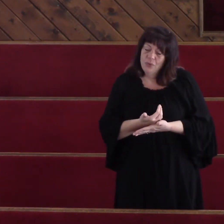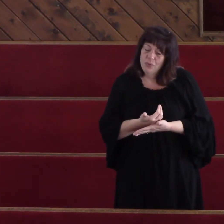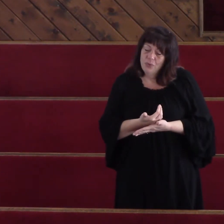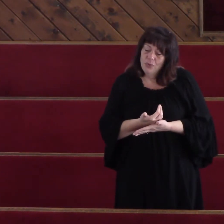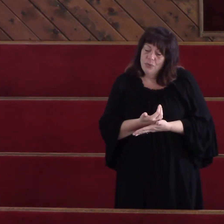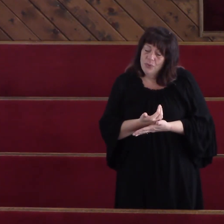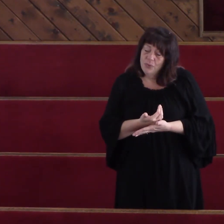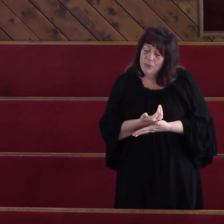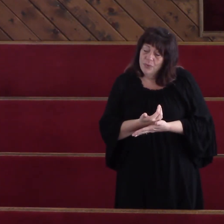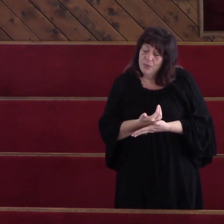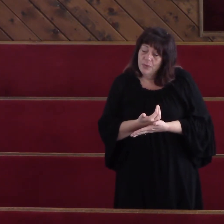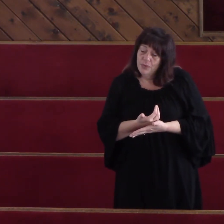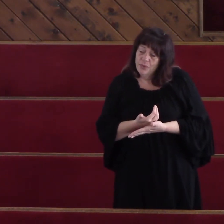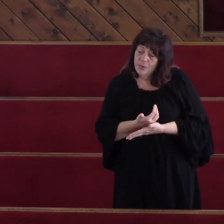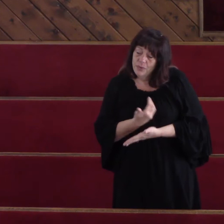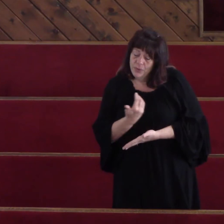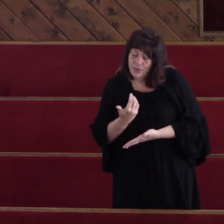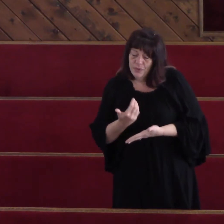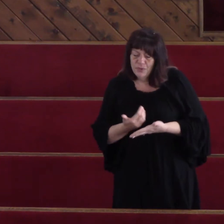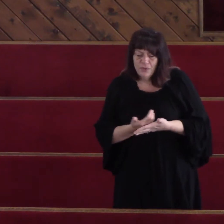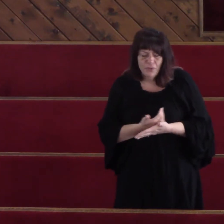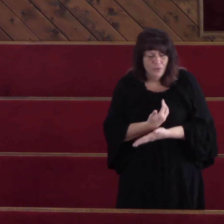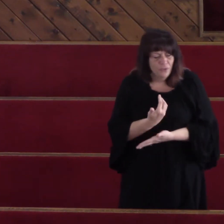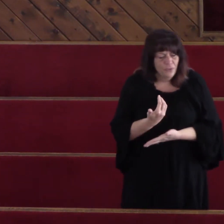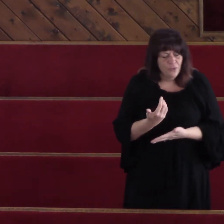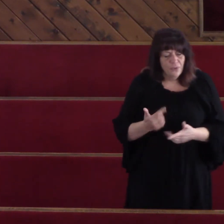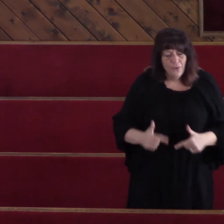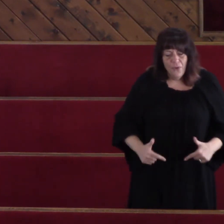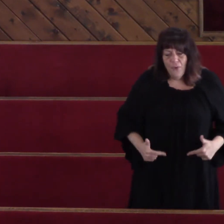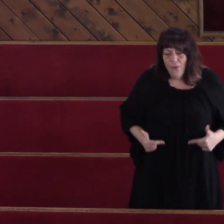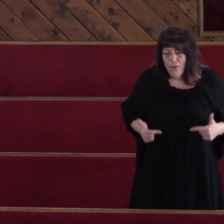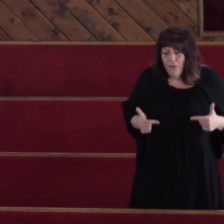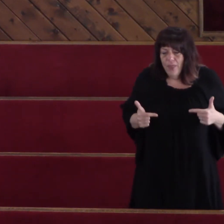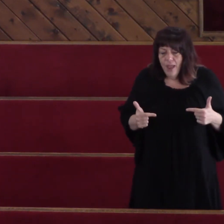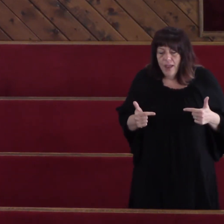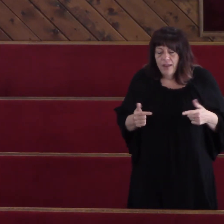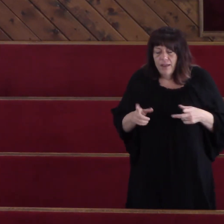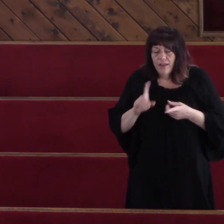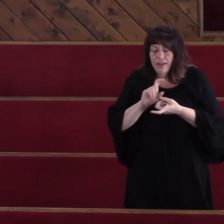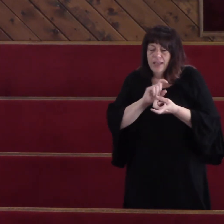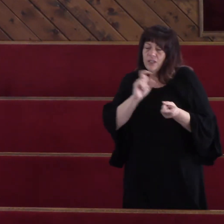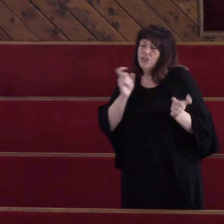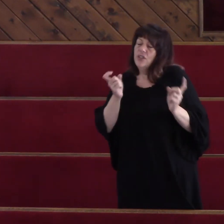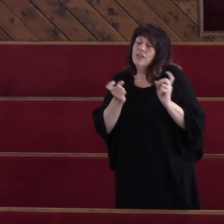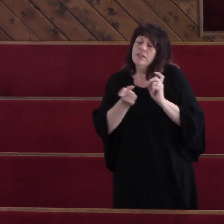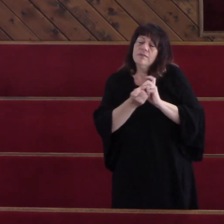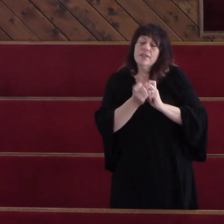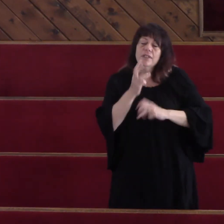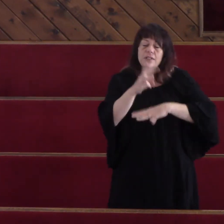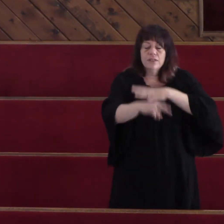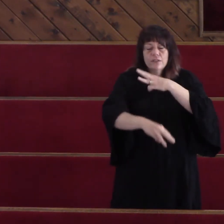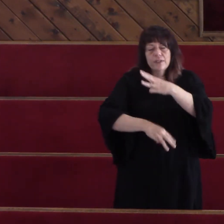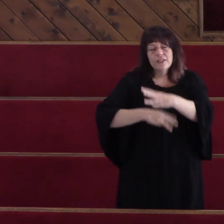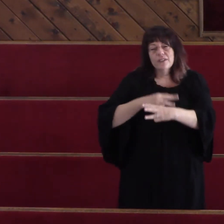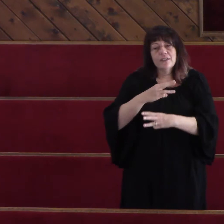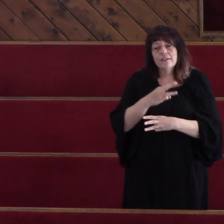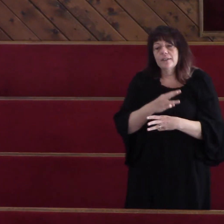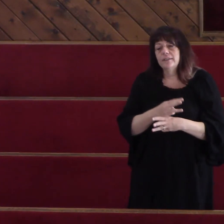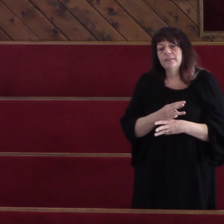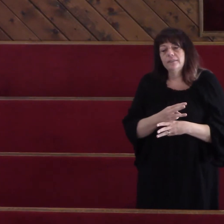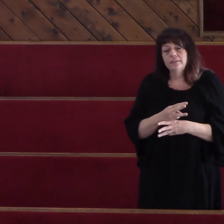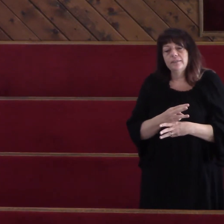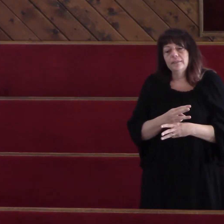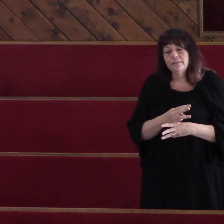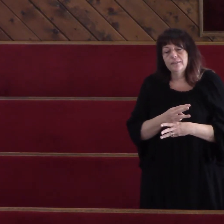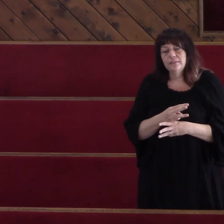I've found me a brand new love It's changed my direction